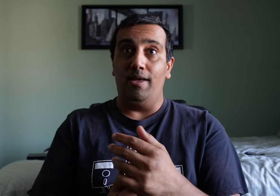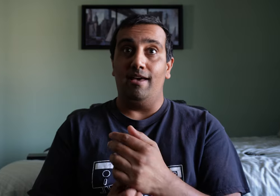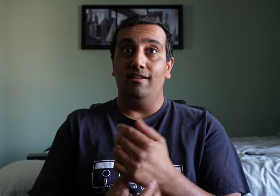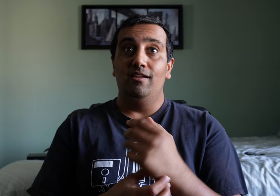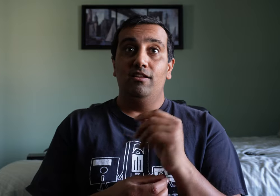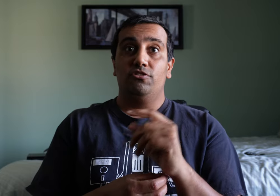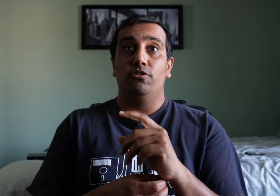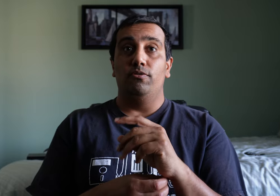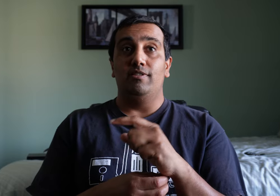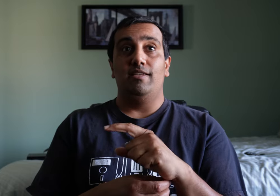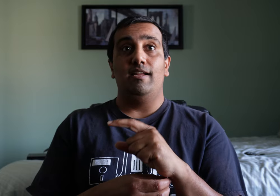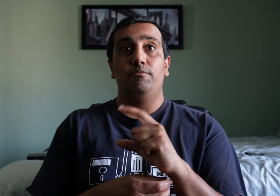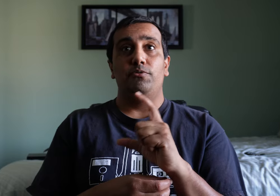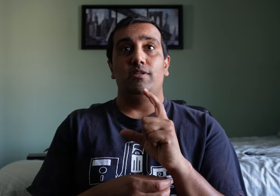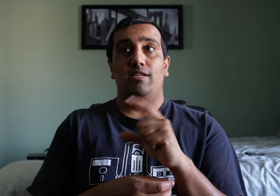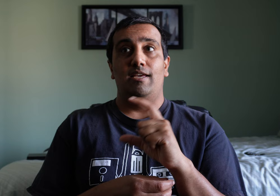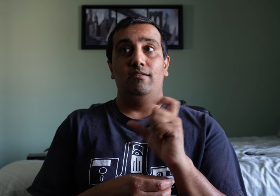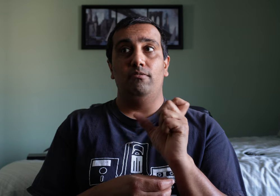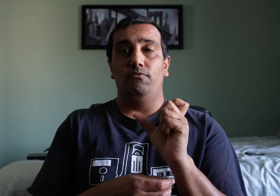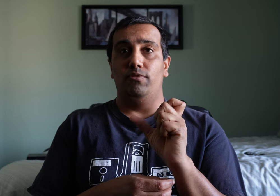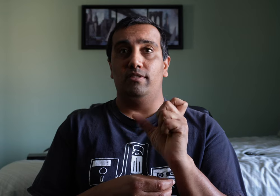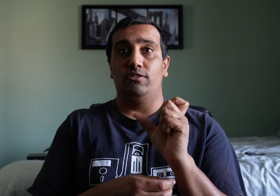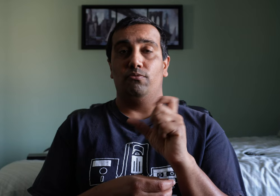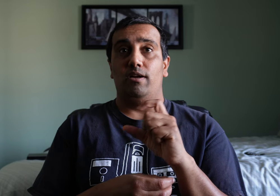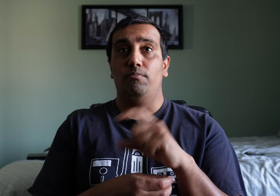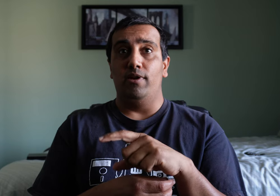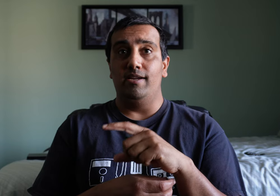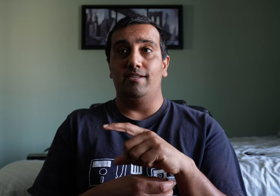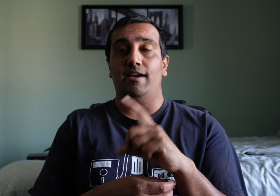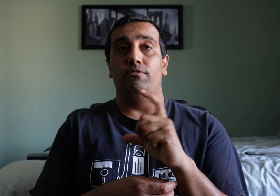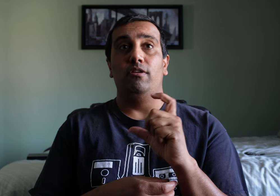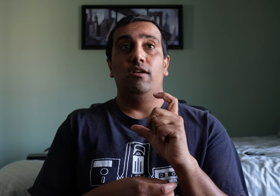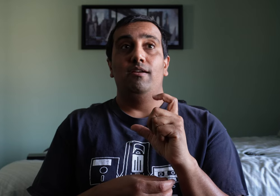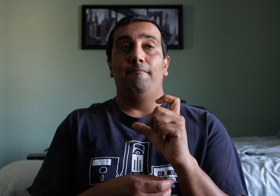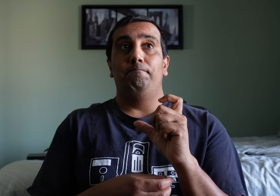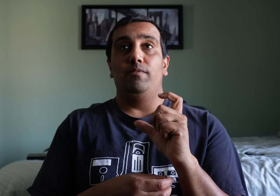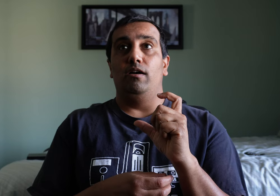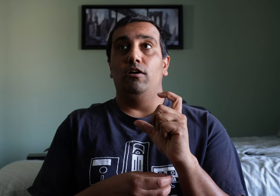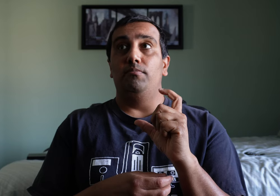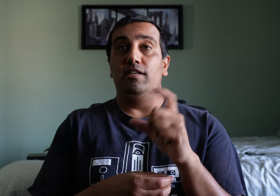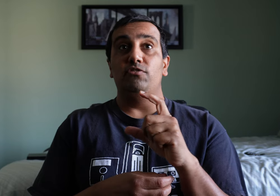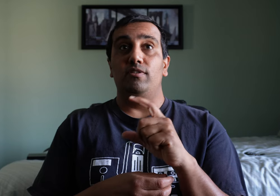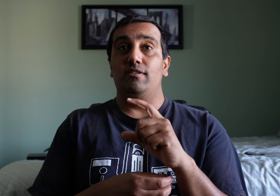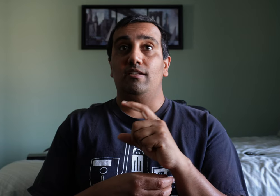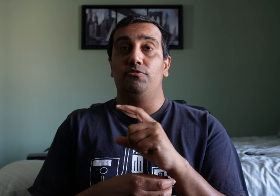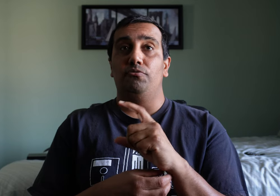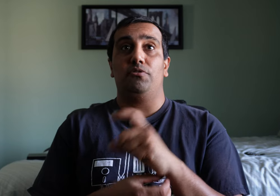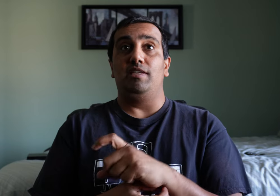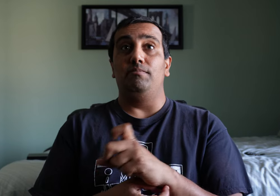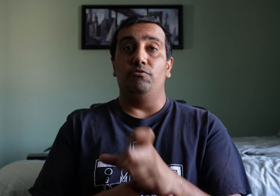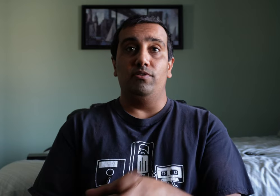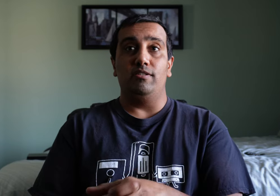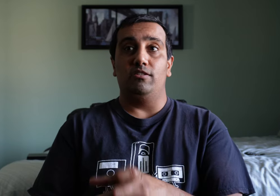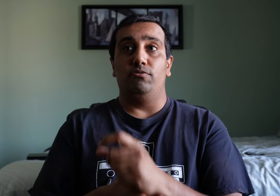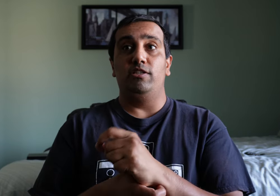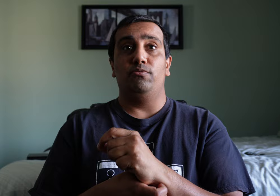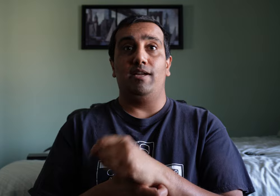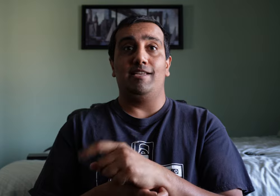bat. So instead, I'm doing 10 visits where I break down, um, each visit into a themed visit. So each one has